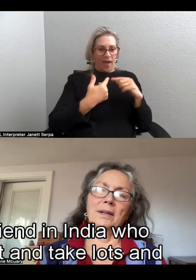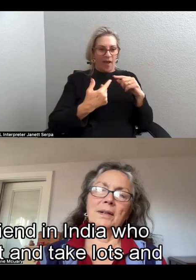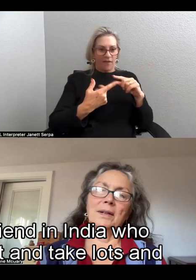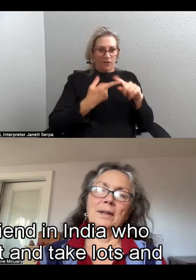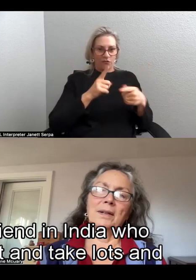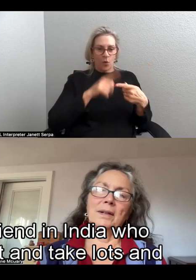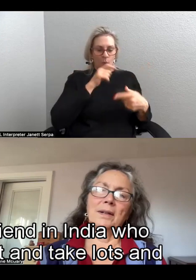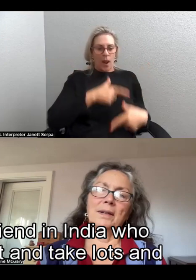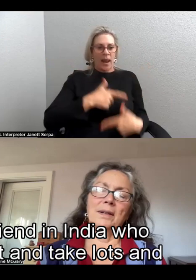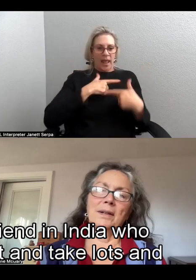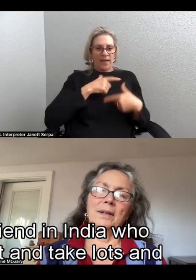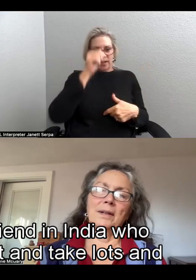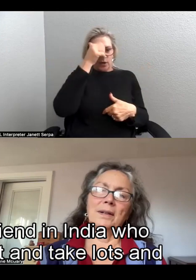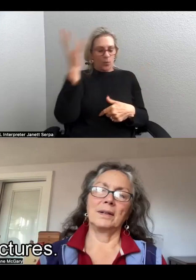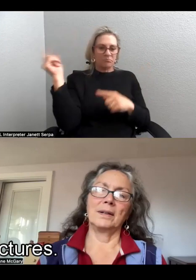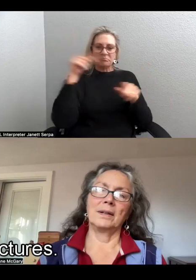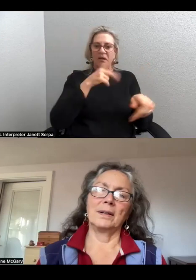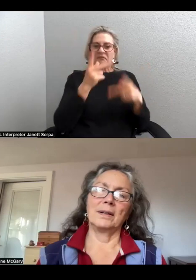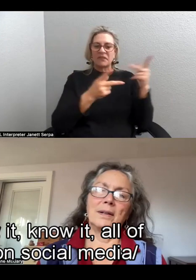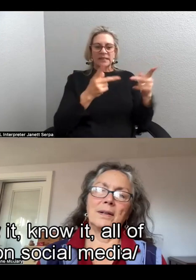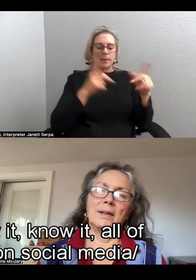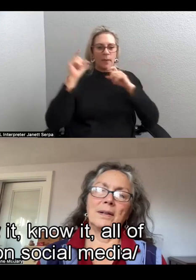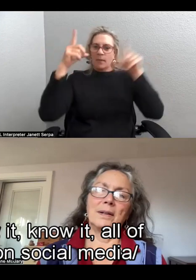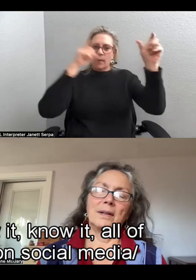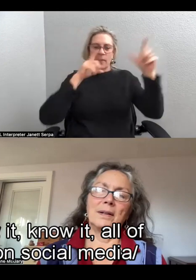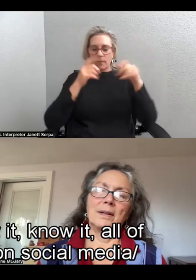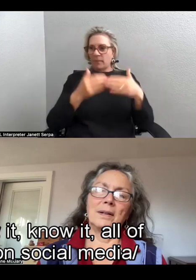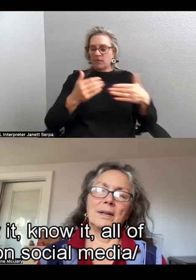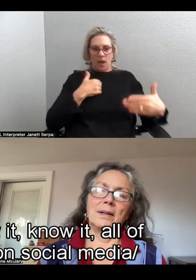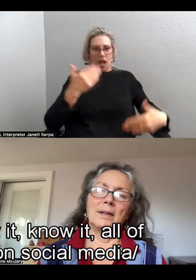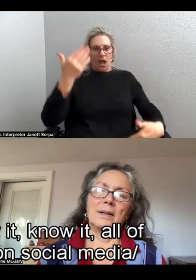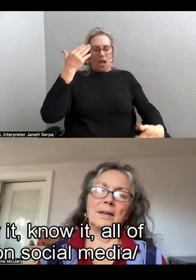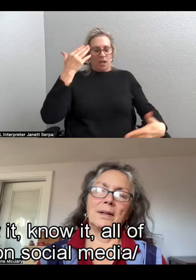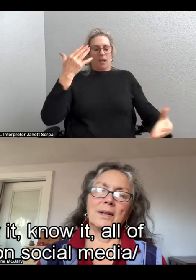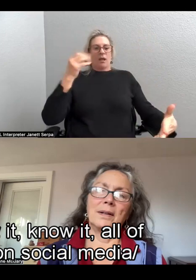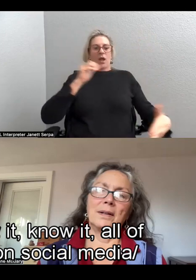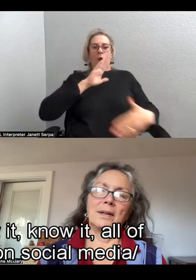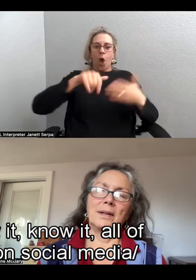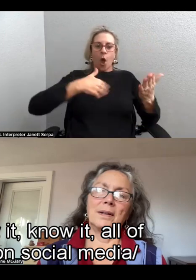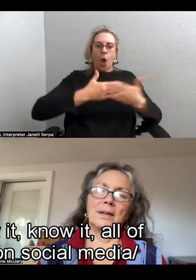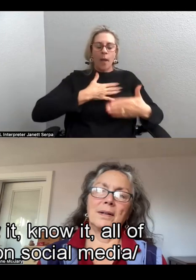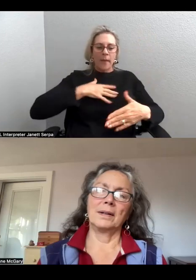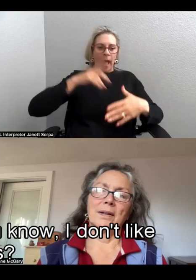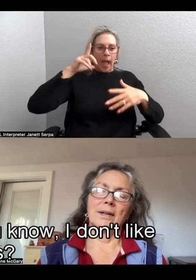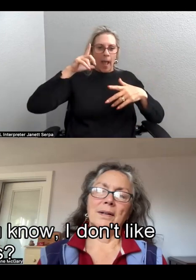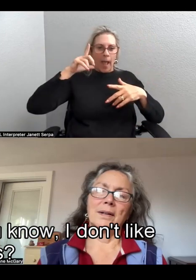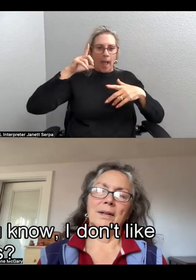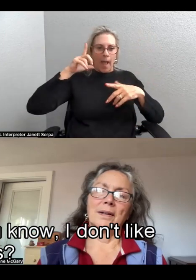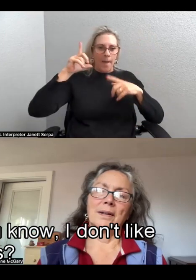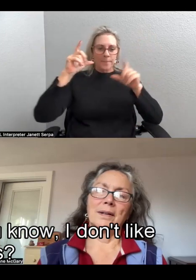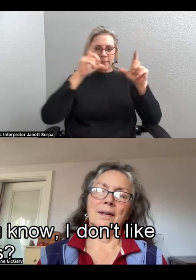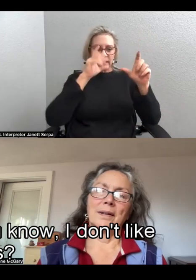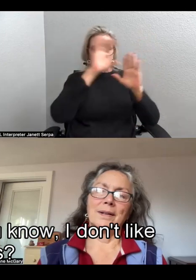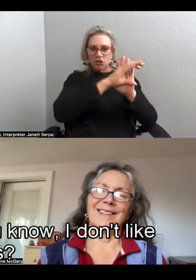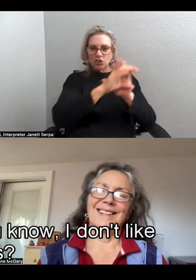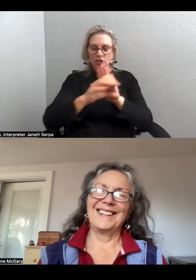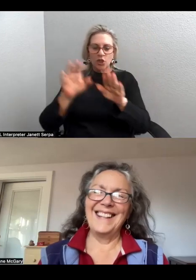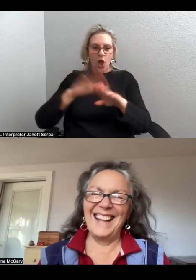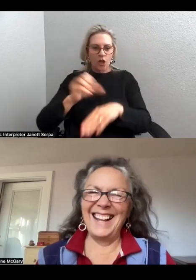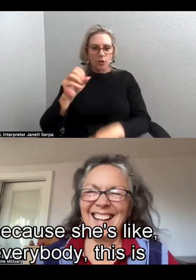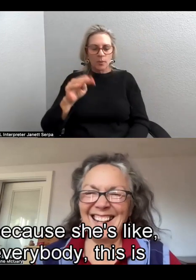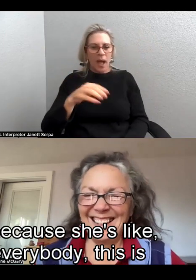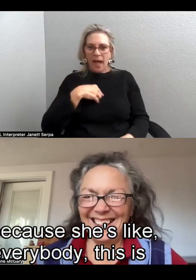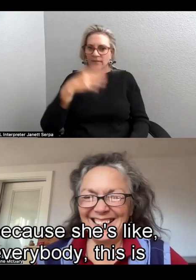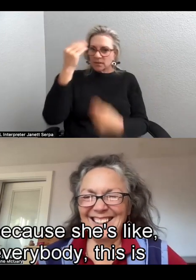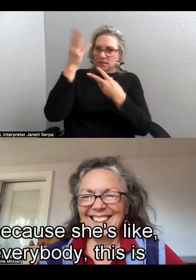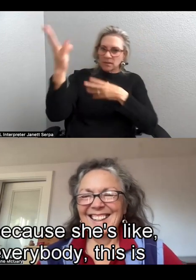come visit and take lots and lots of pictures, and before I know it, all of my pictures are on social media, and I'm like, do you know I don't like this?